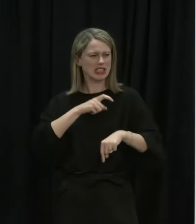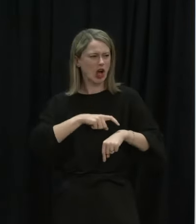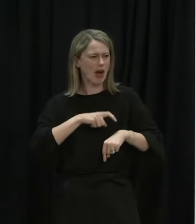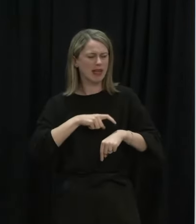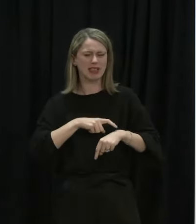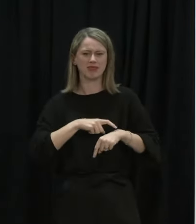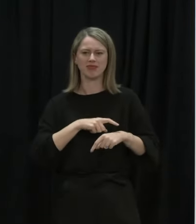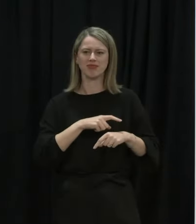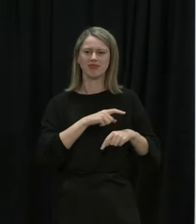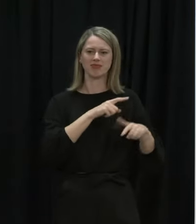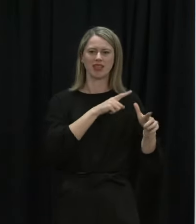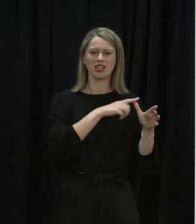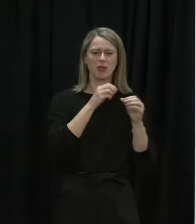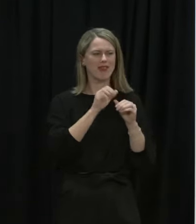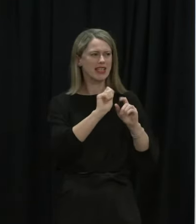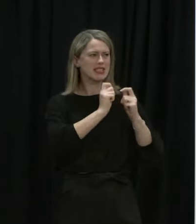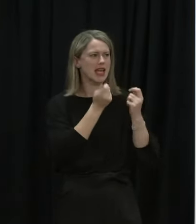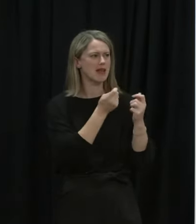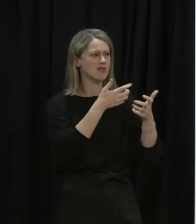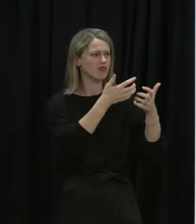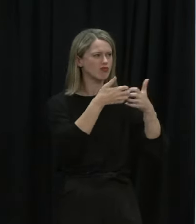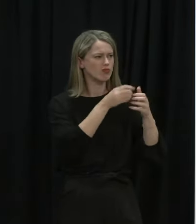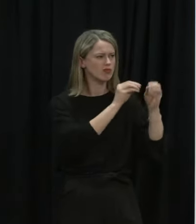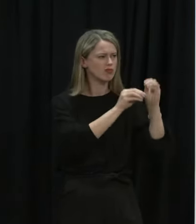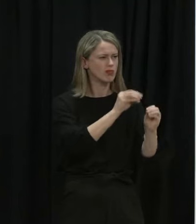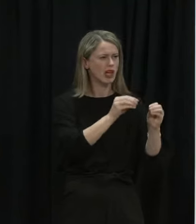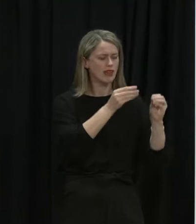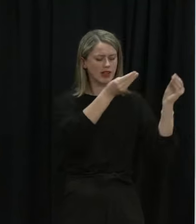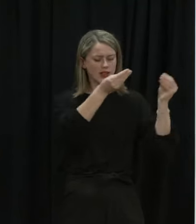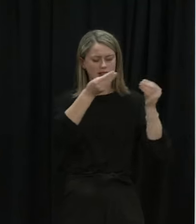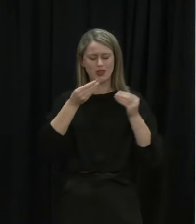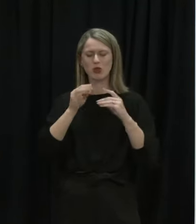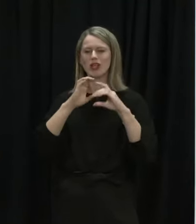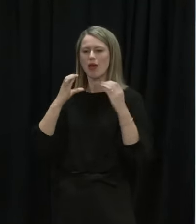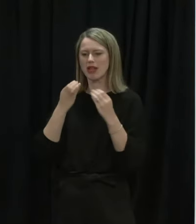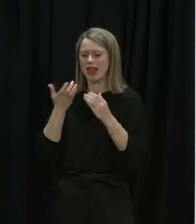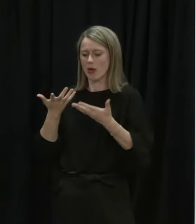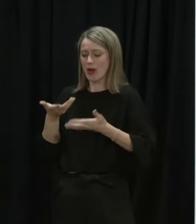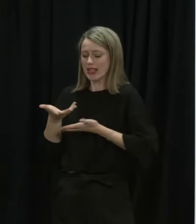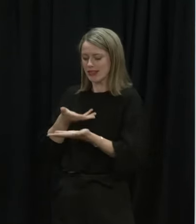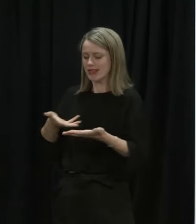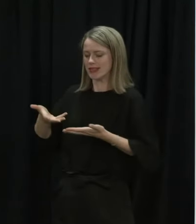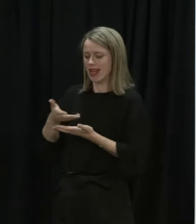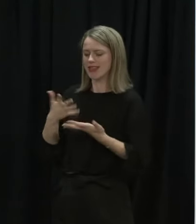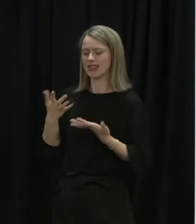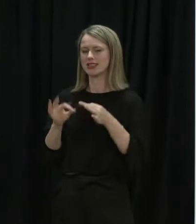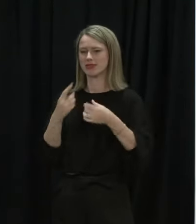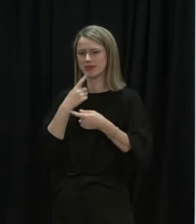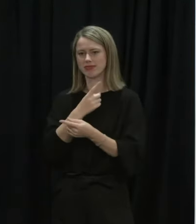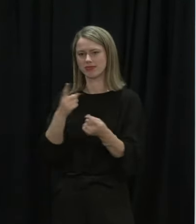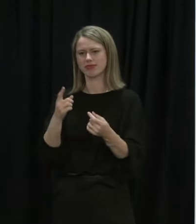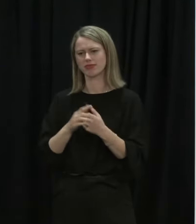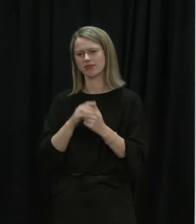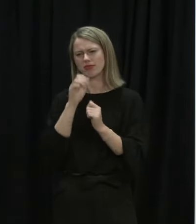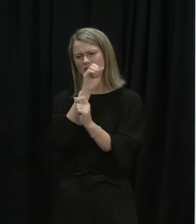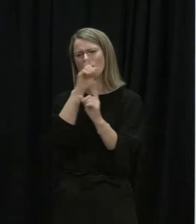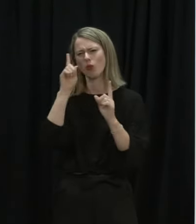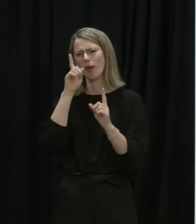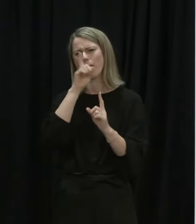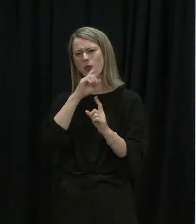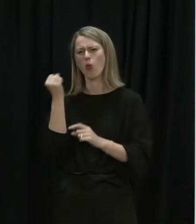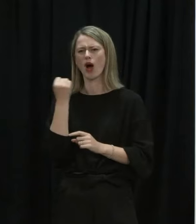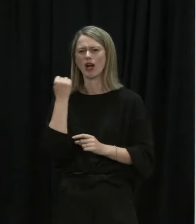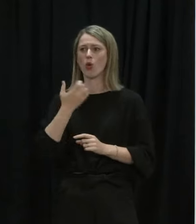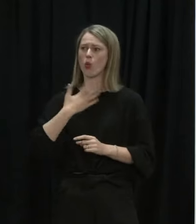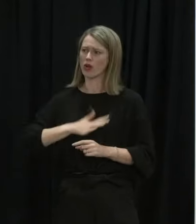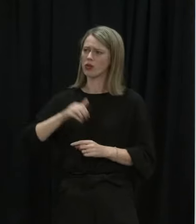issue Dr Bloomfield and his team provide their advice and then it works its way through to us as ministers so we are conscious of the fact that people in the